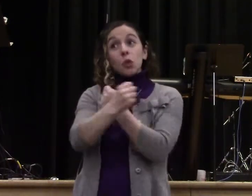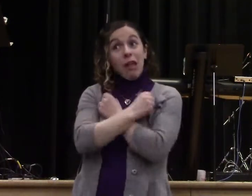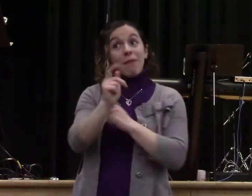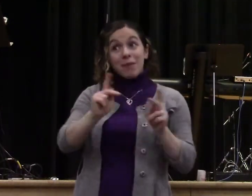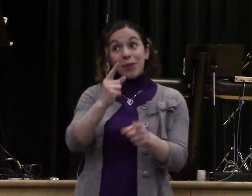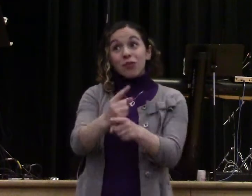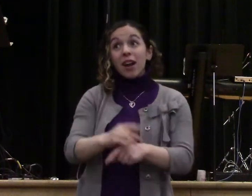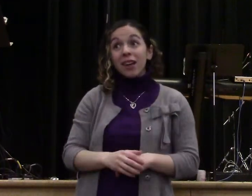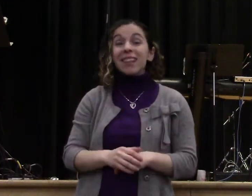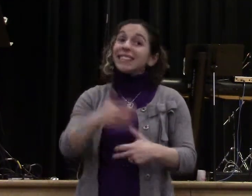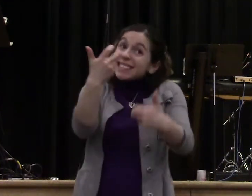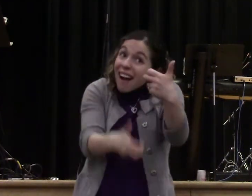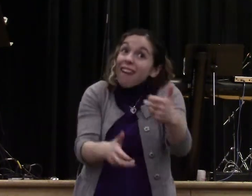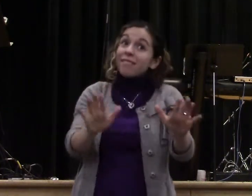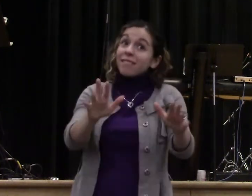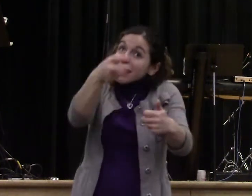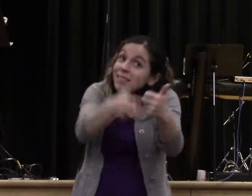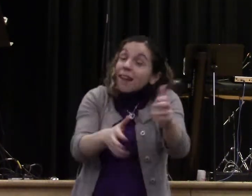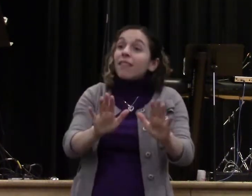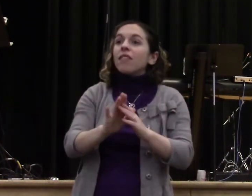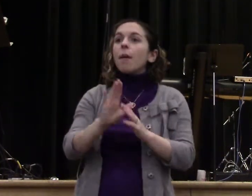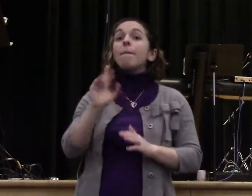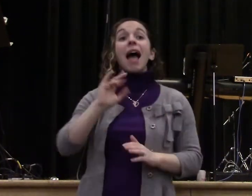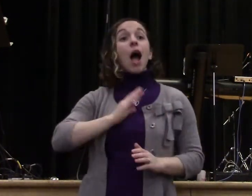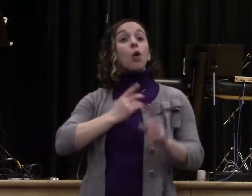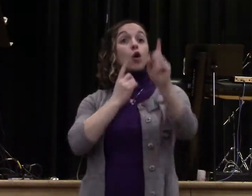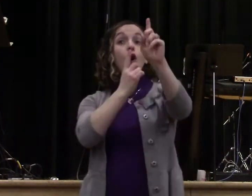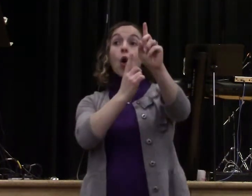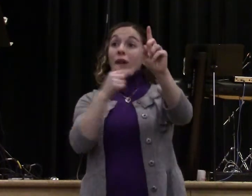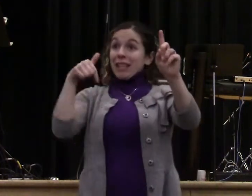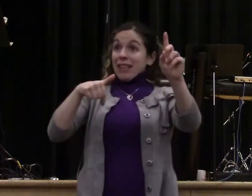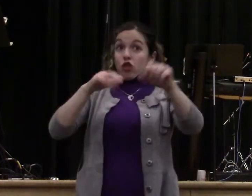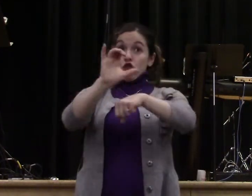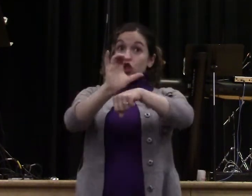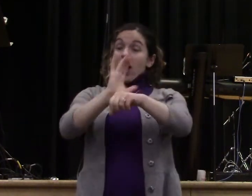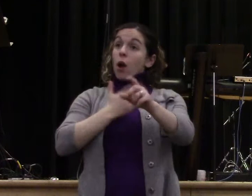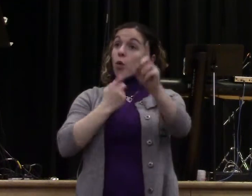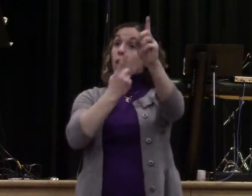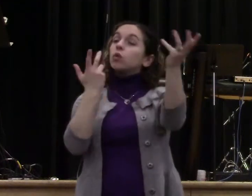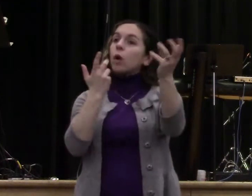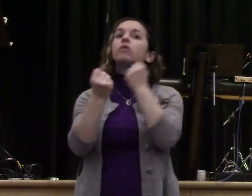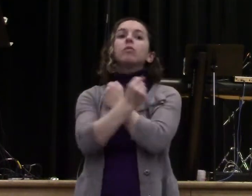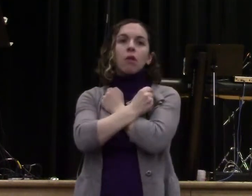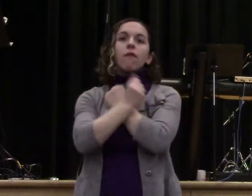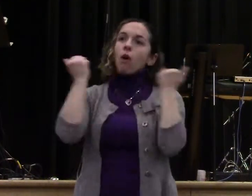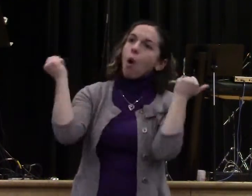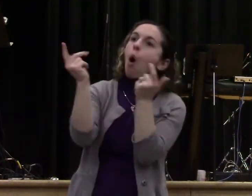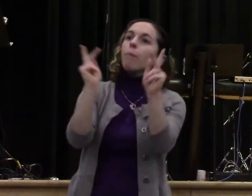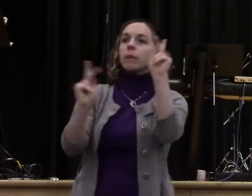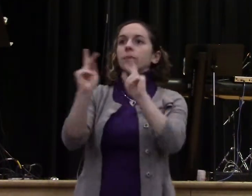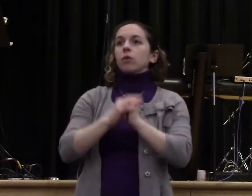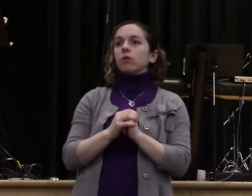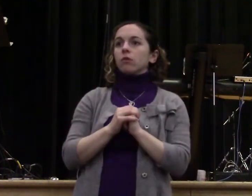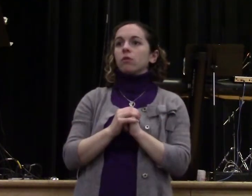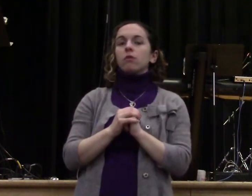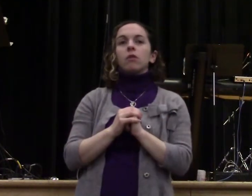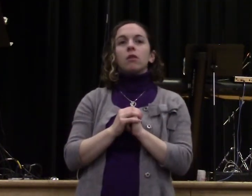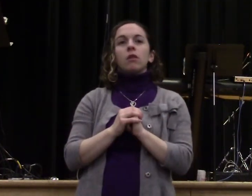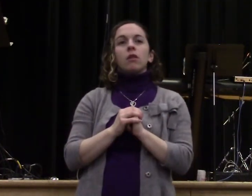that's the heart of what we're striving for here at Victory. Hallelujah. That's why we have growth groups and we're asking you to sign